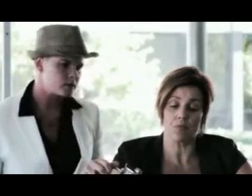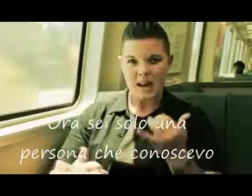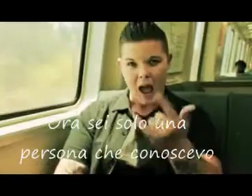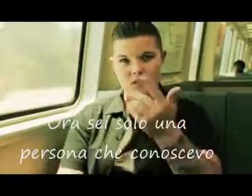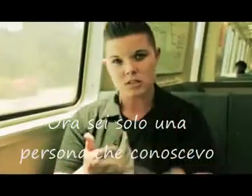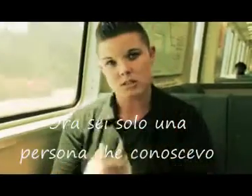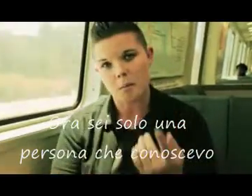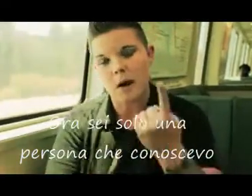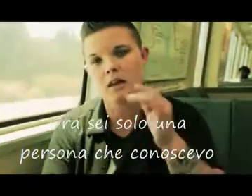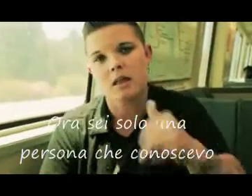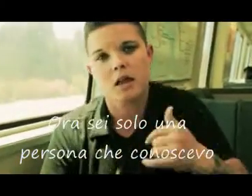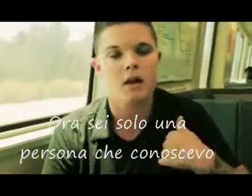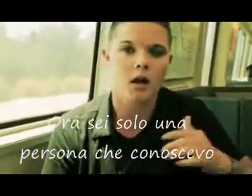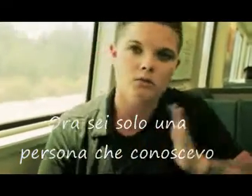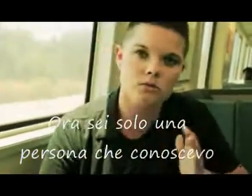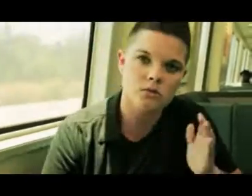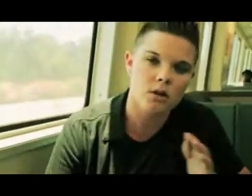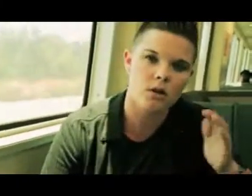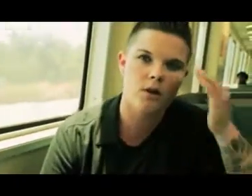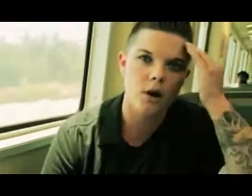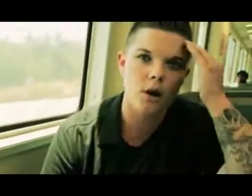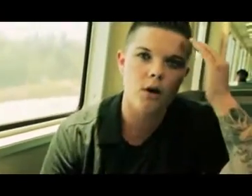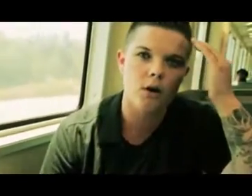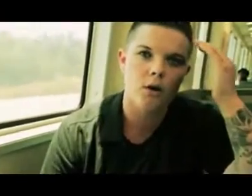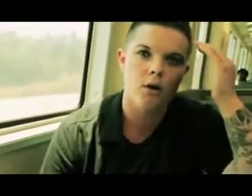Now you're just somebody that I used to know